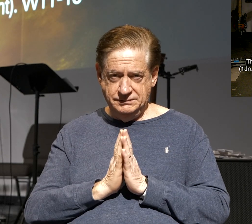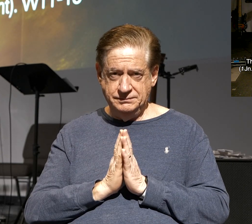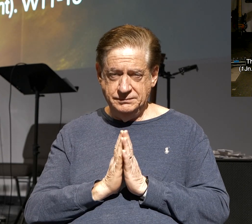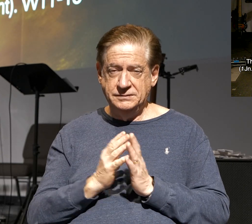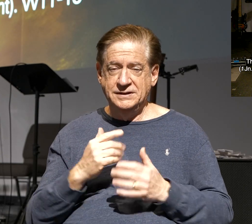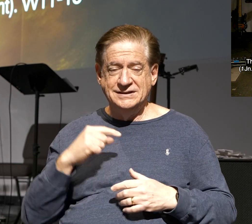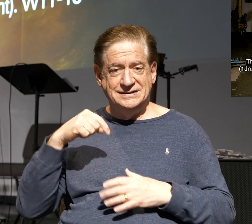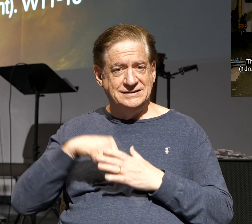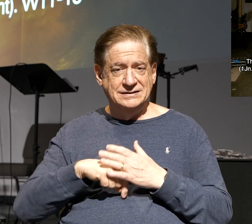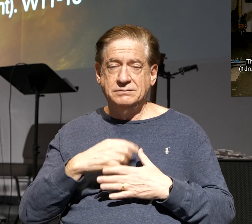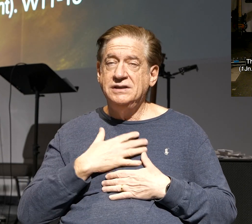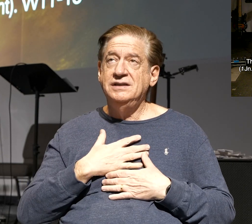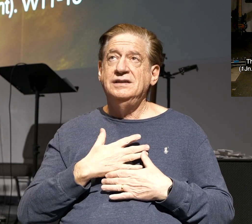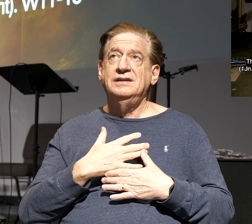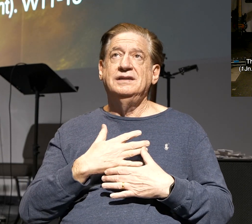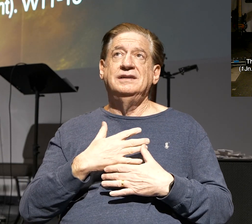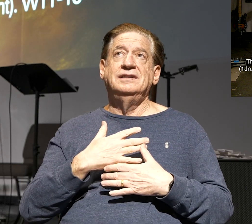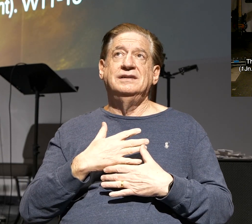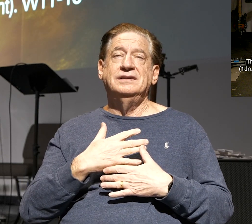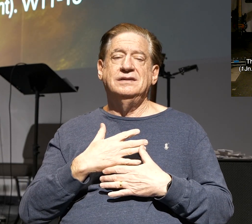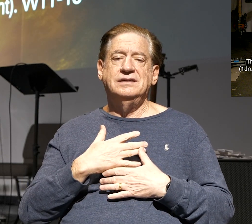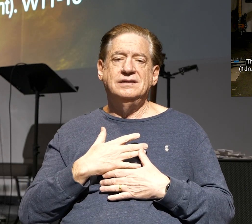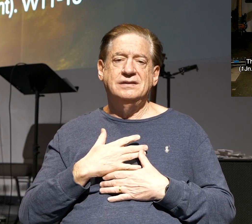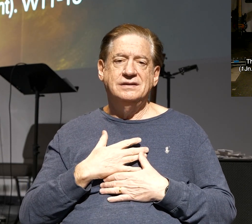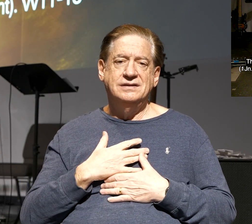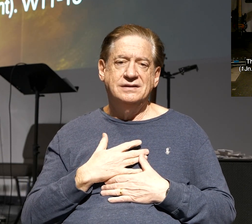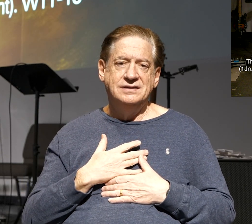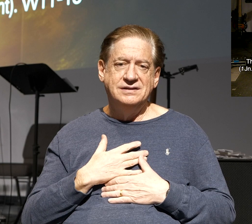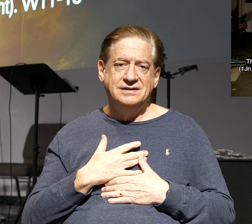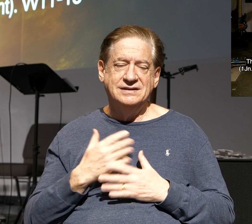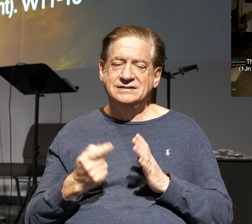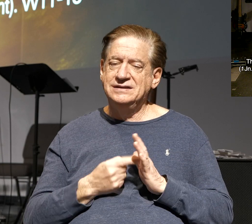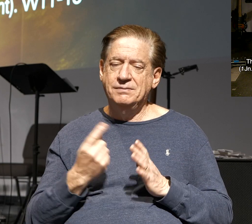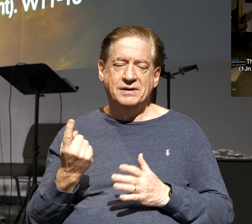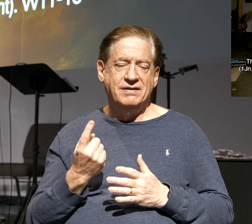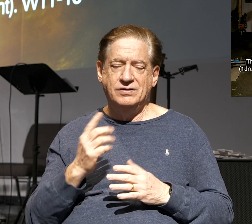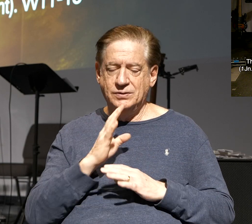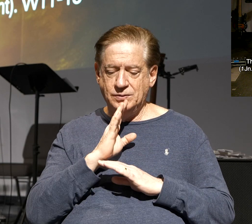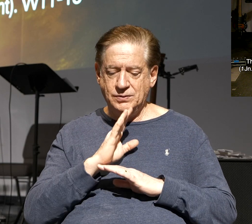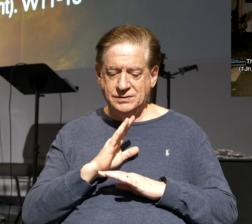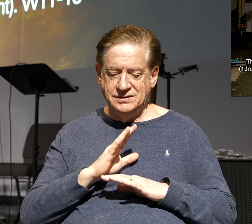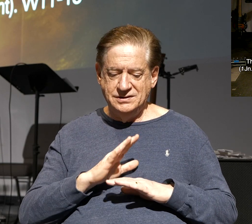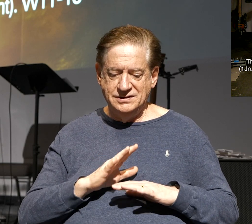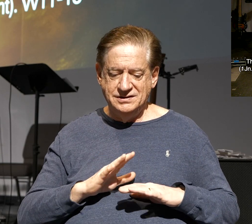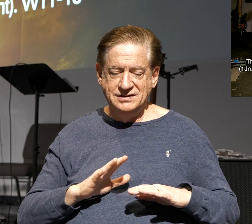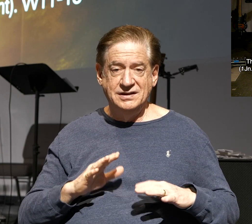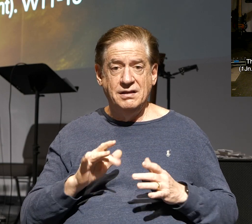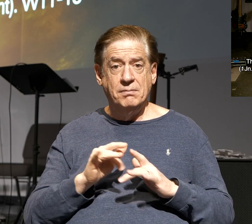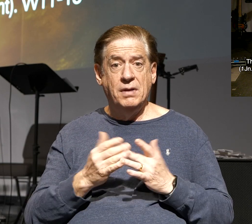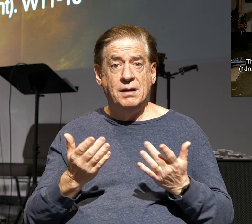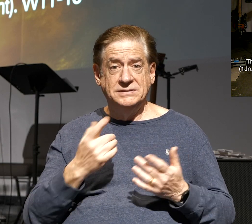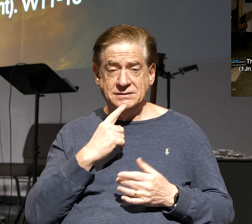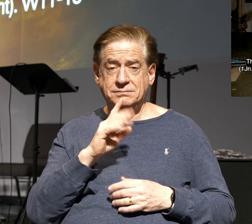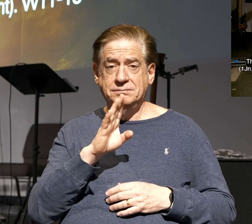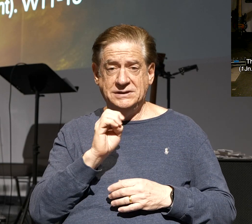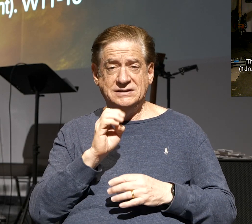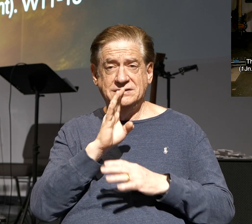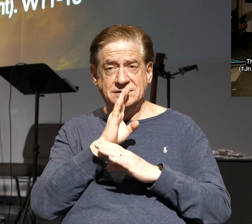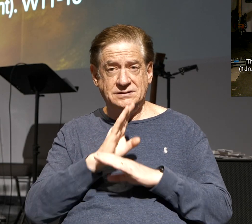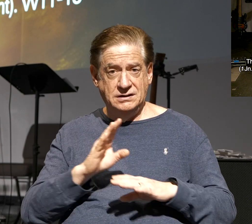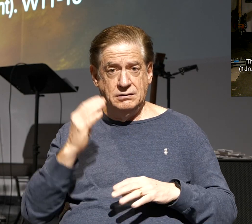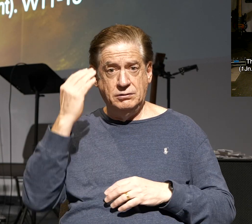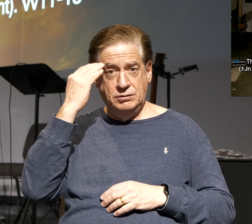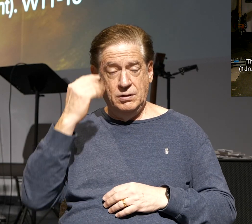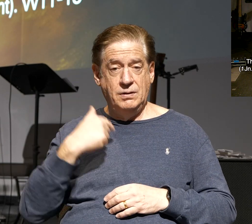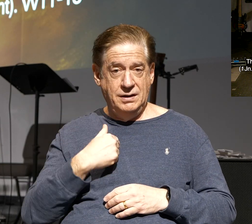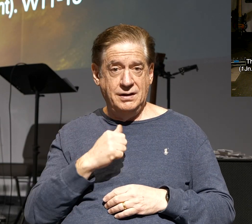Take a deep breath. Inhale. Exhale. Sometimes we just have to quiet ourselves. The Bible says, be still and know that I